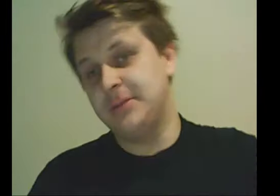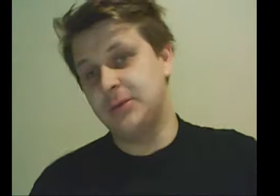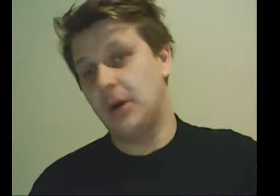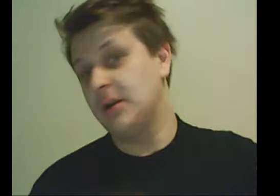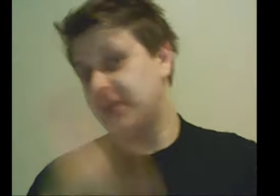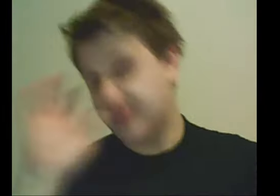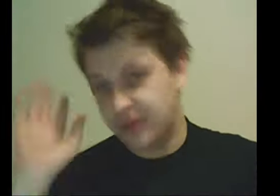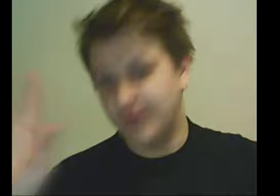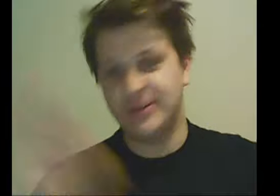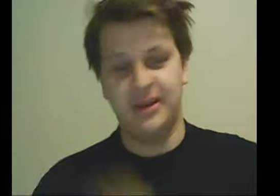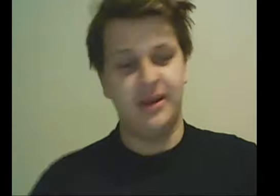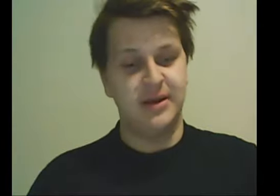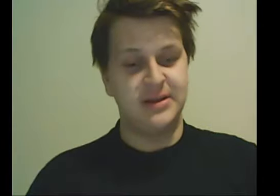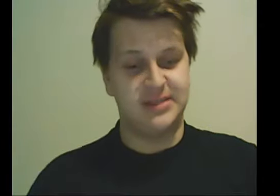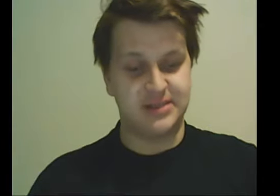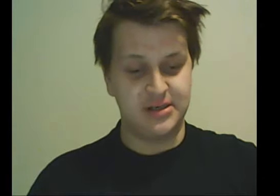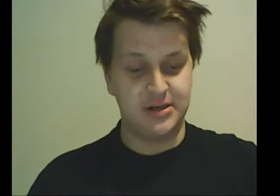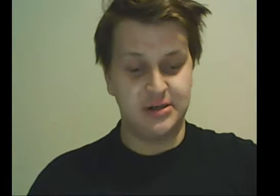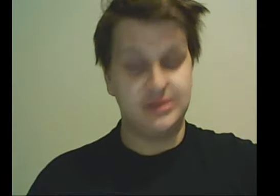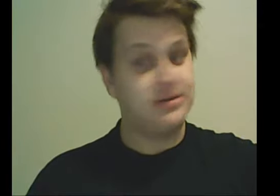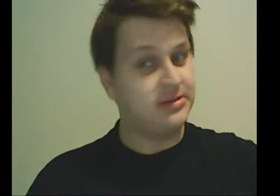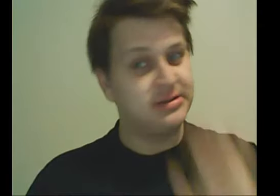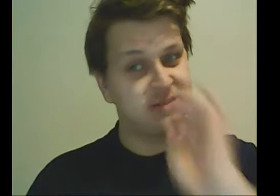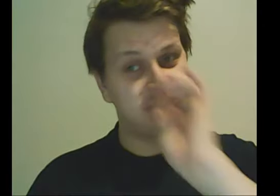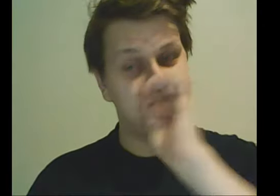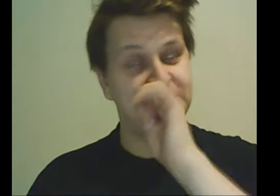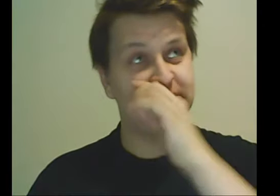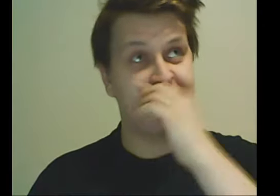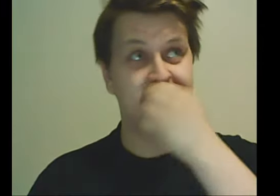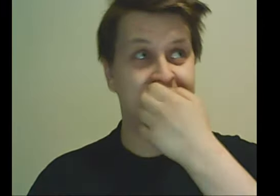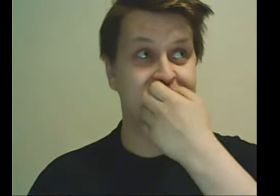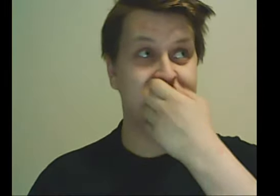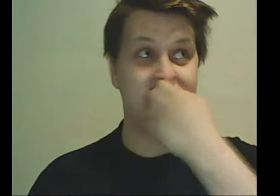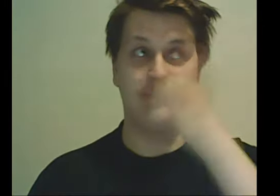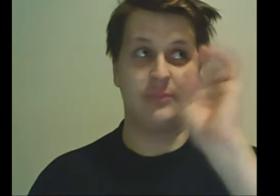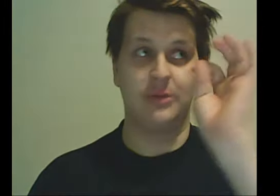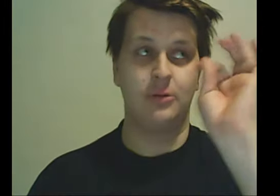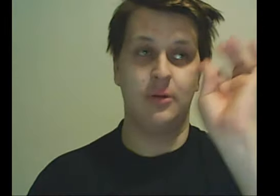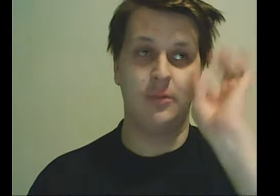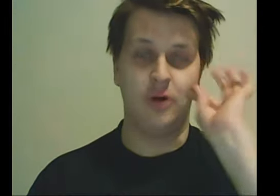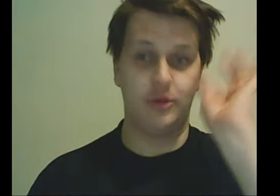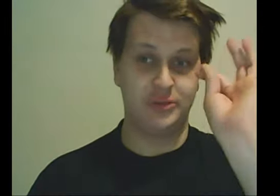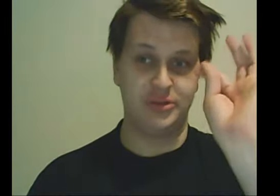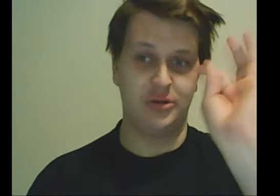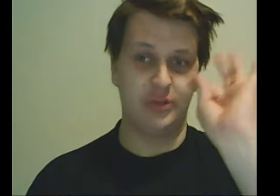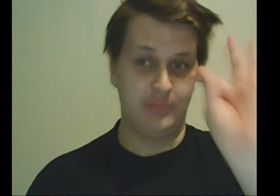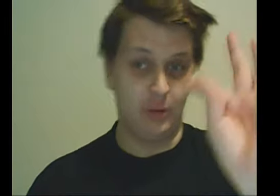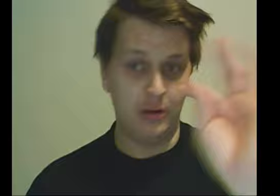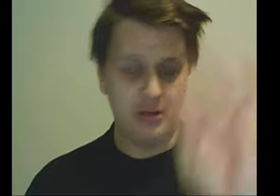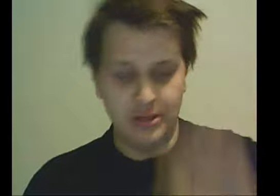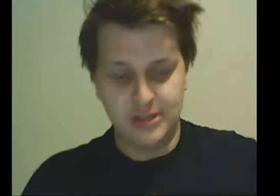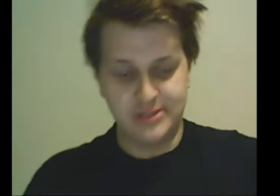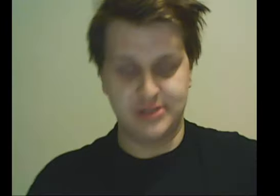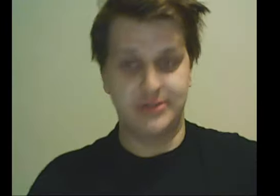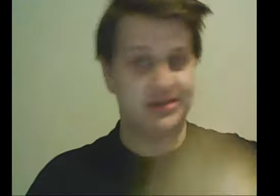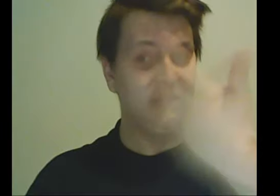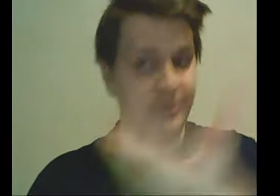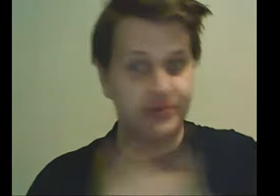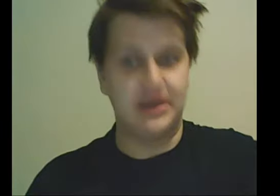to only 30 options on the poll. So there's only 30. I